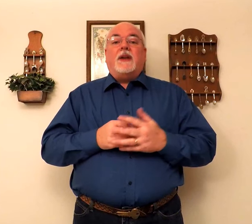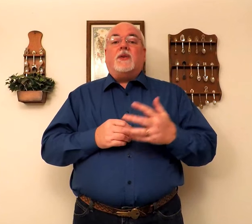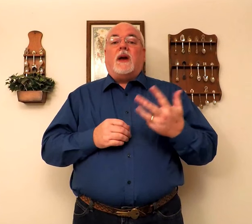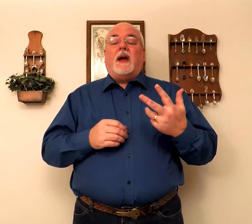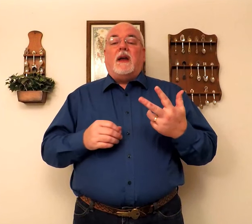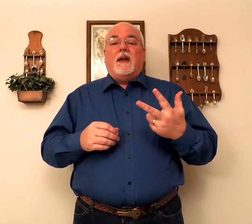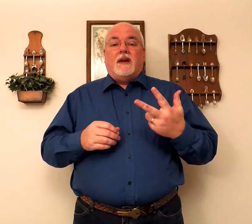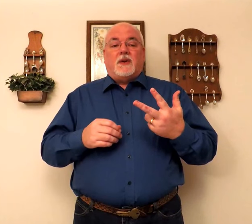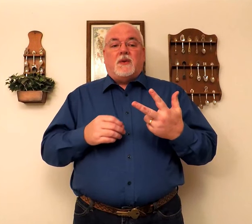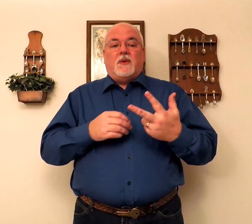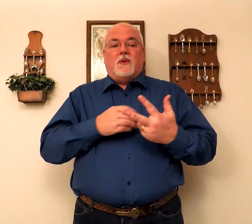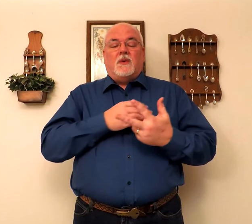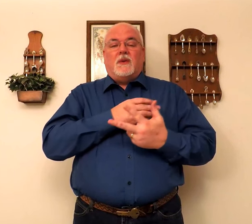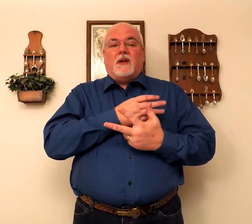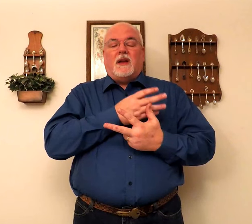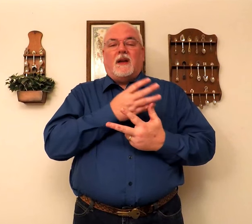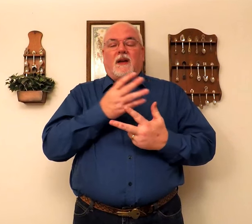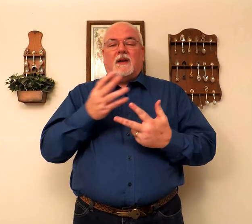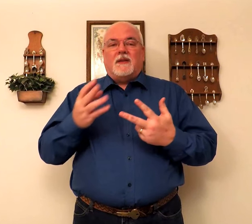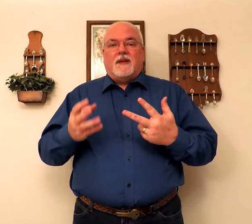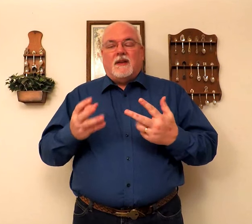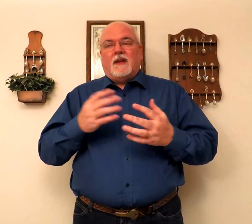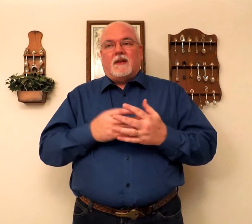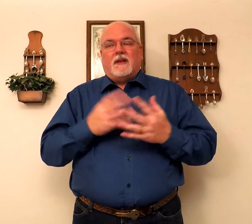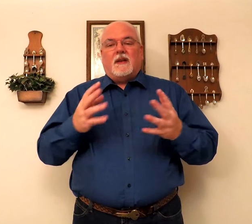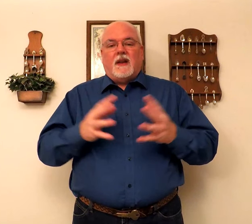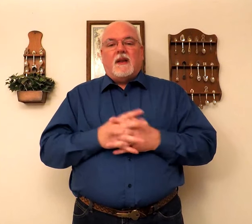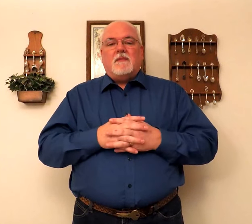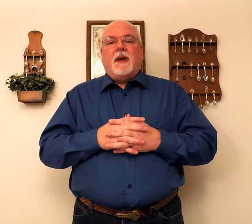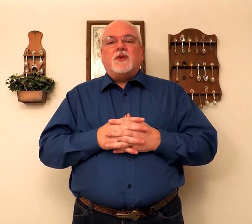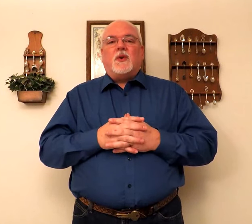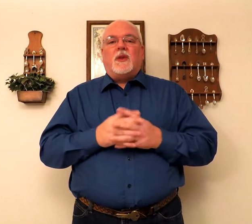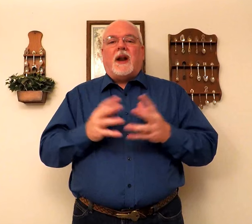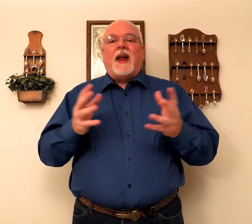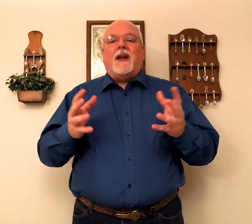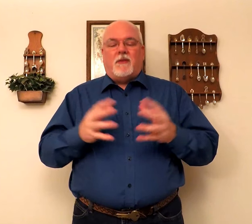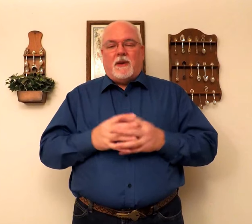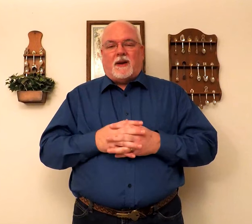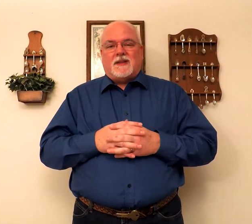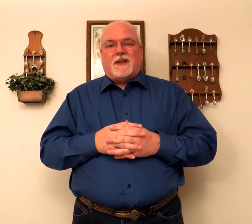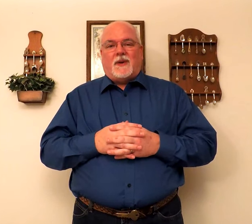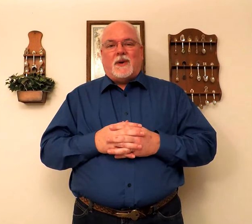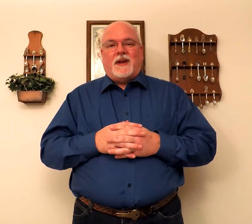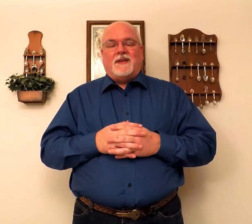I try to make sure that I have a balance that way.